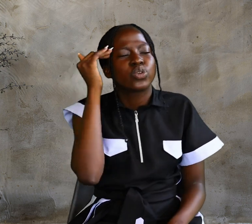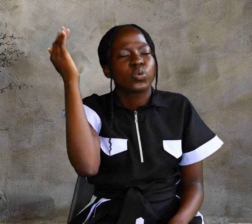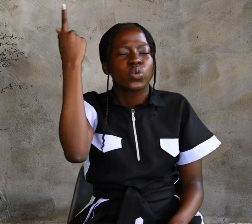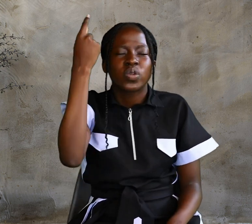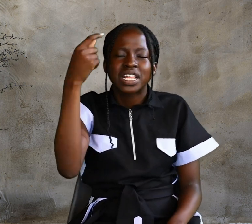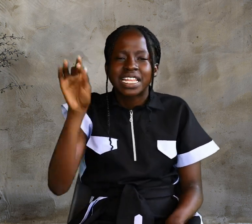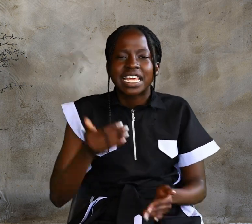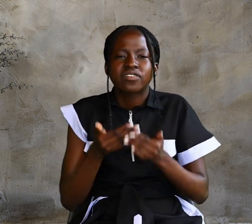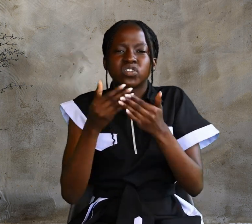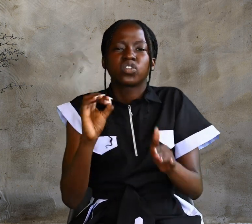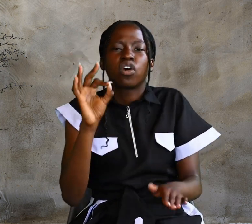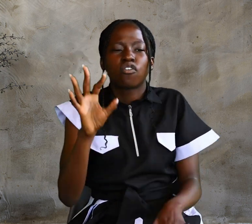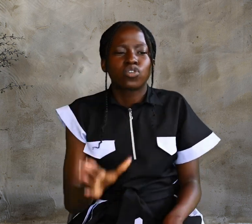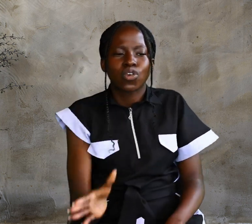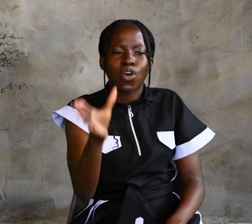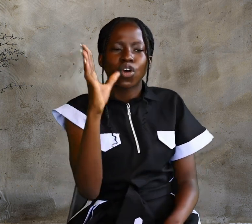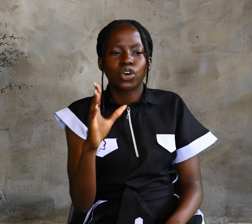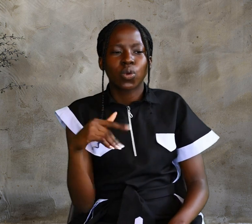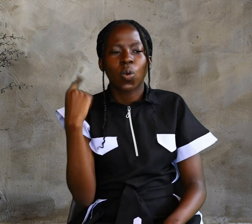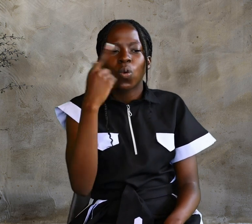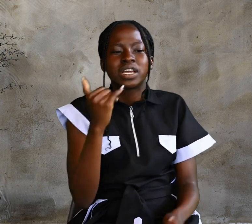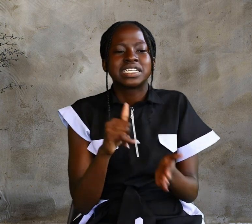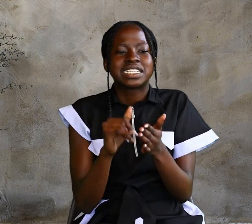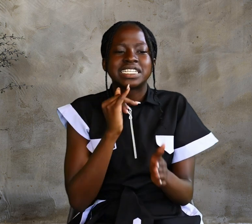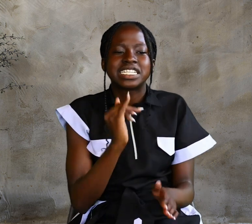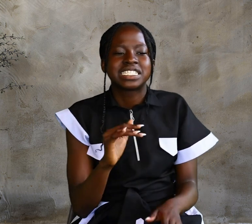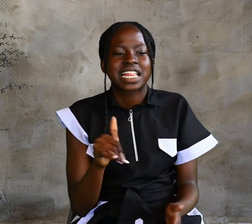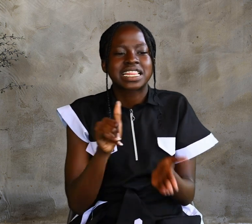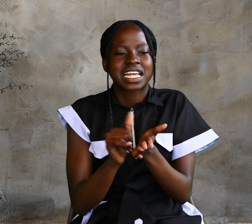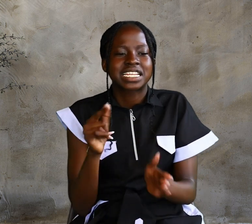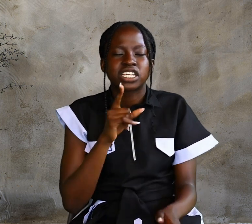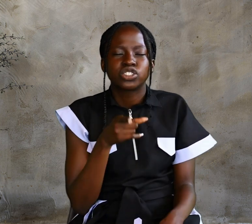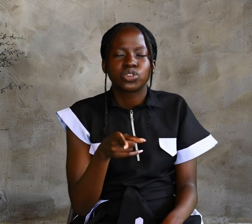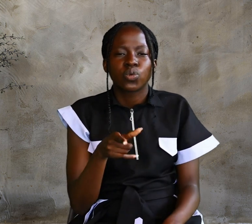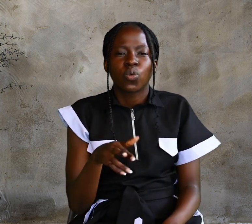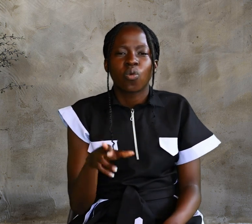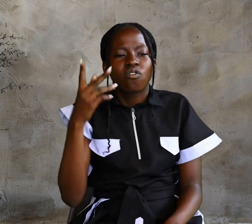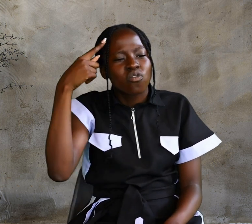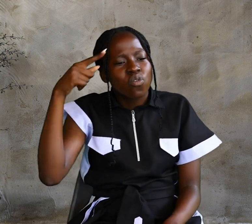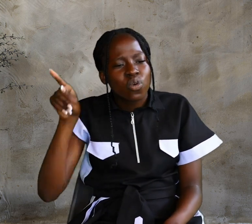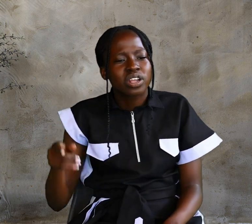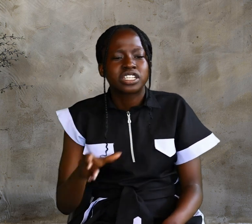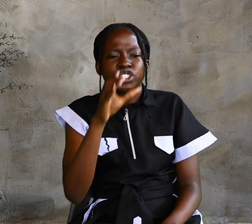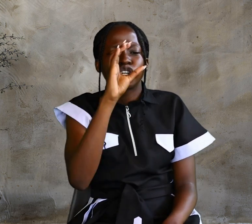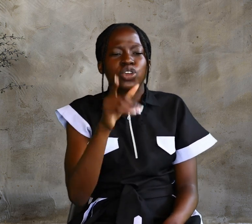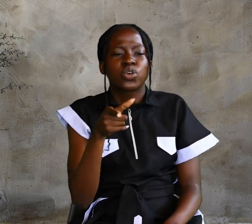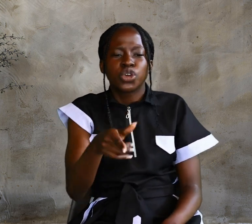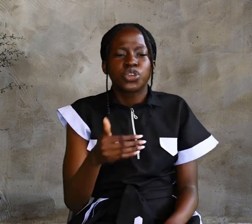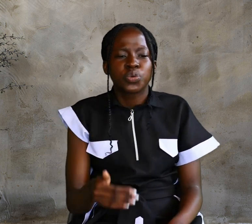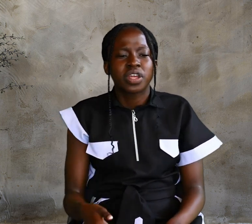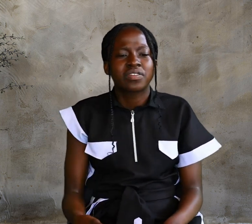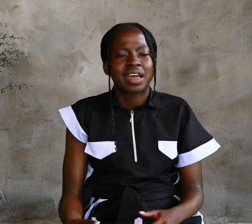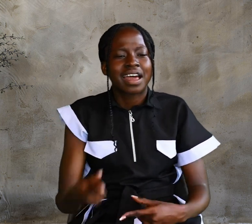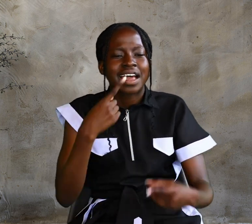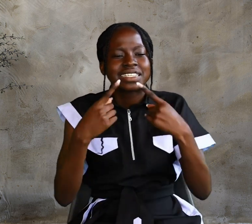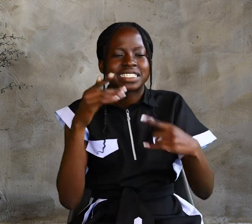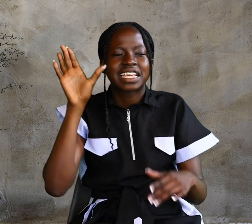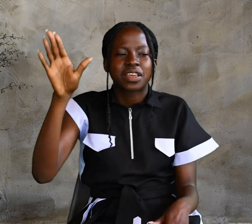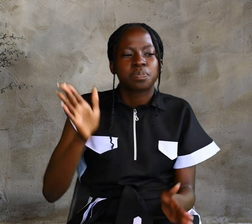the gift of God, and who it is that asks you for a drink, You would have asked him, and he